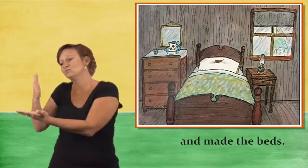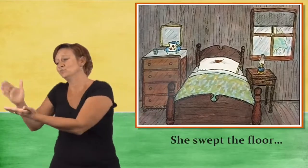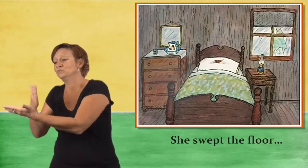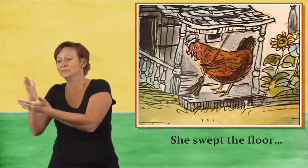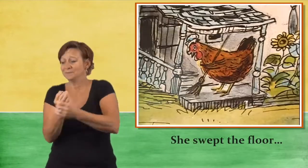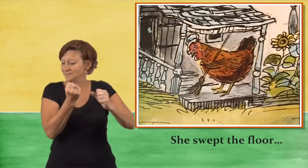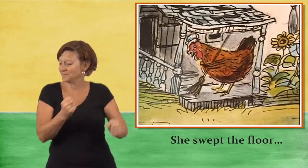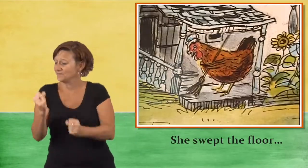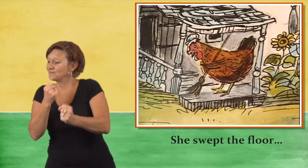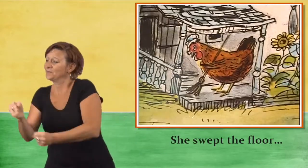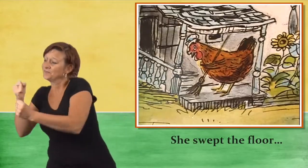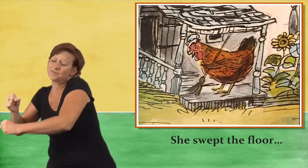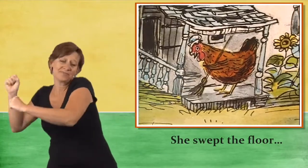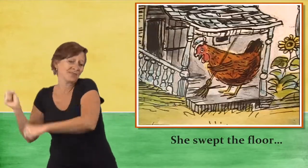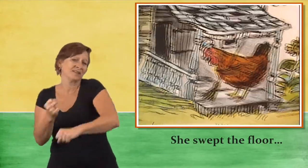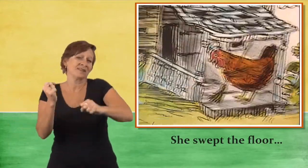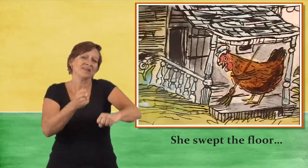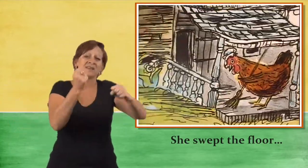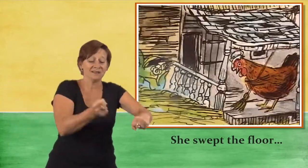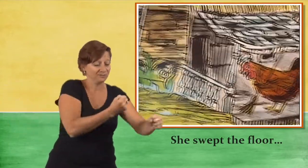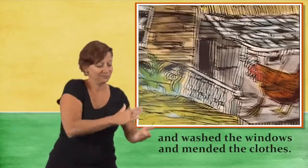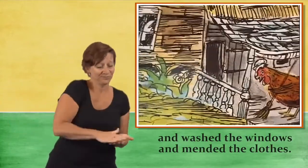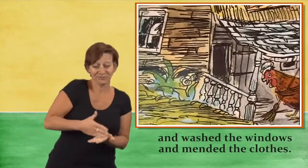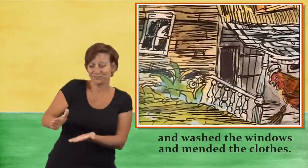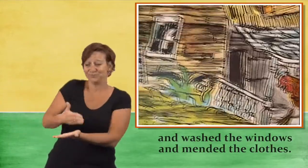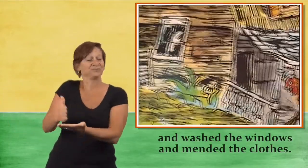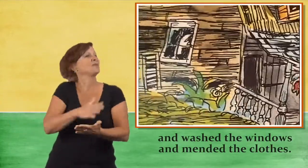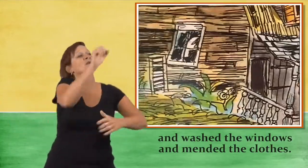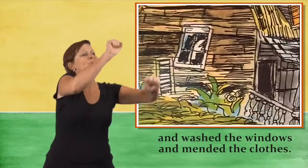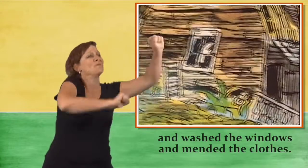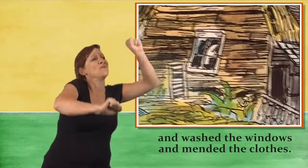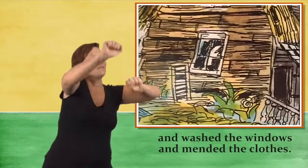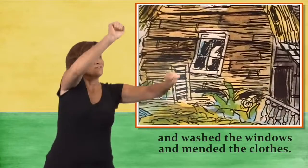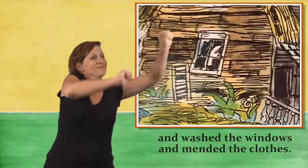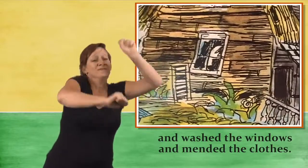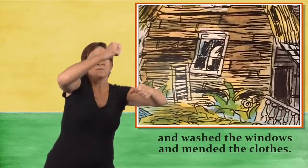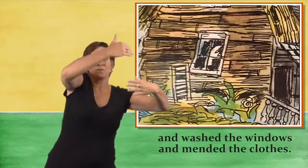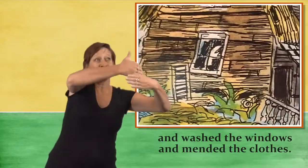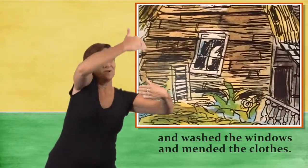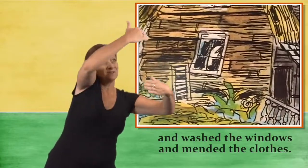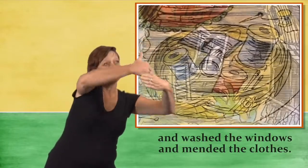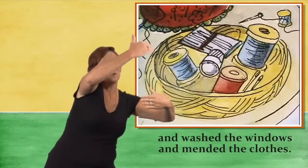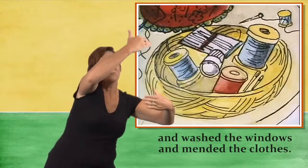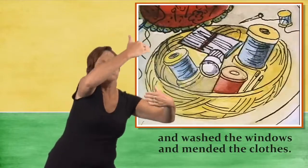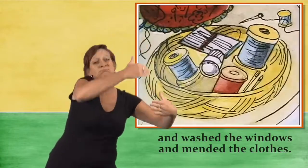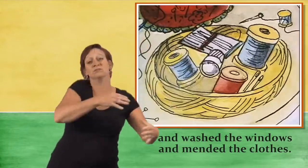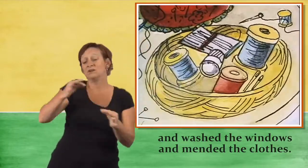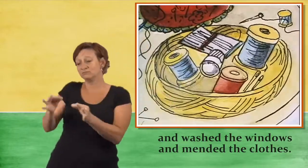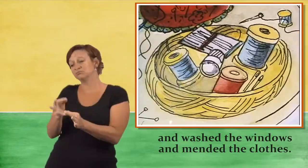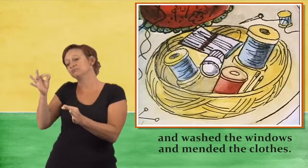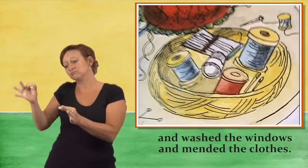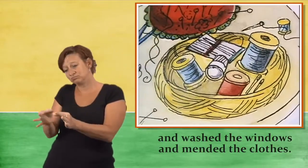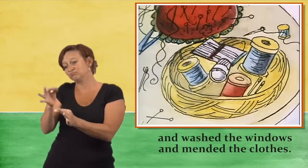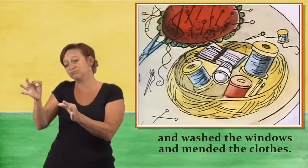she swept the floor and washed the windows and mended the clothes